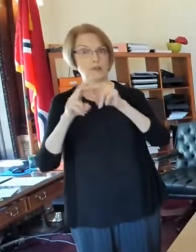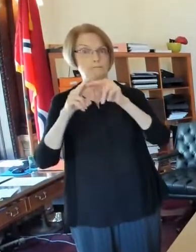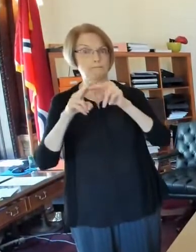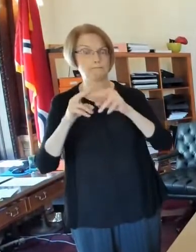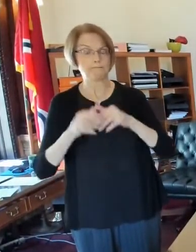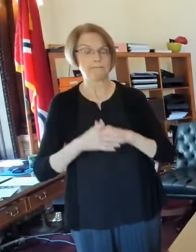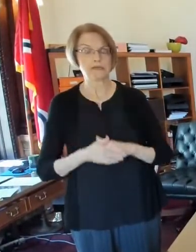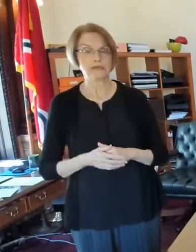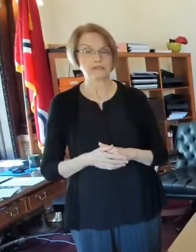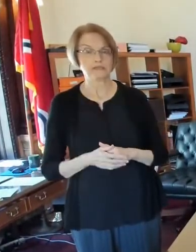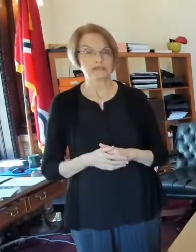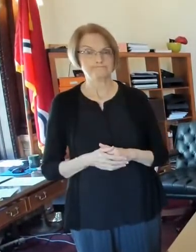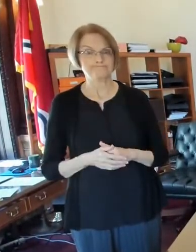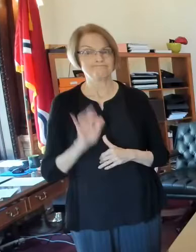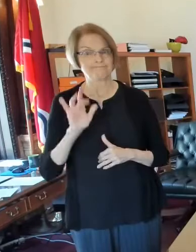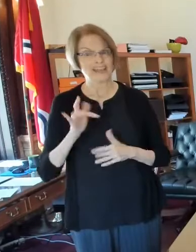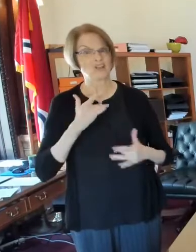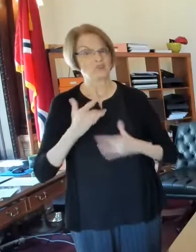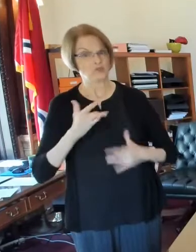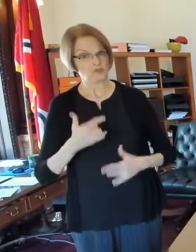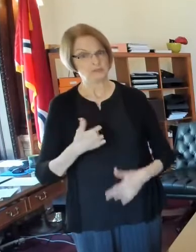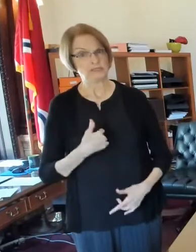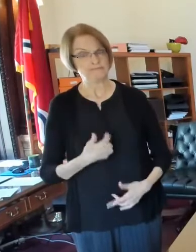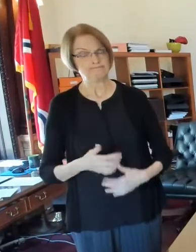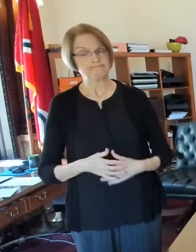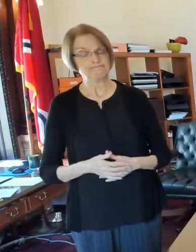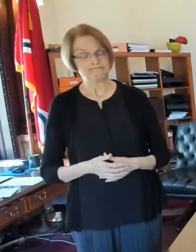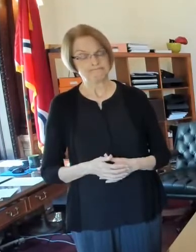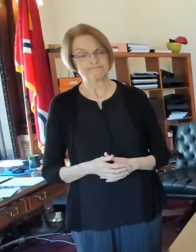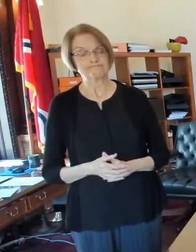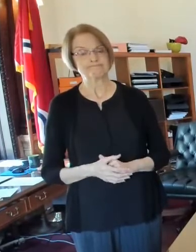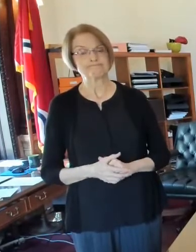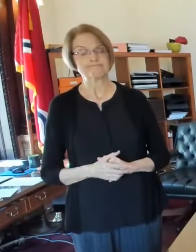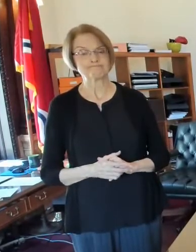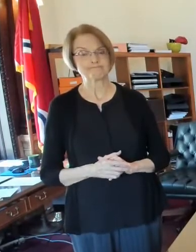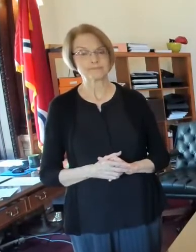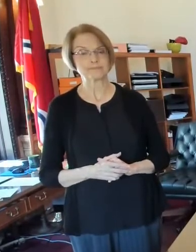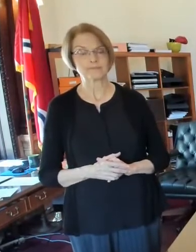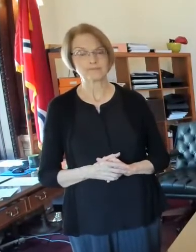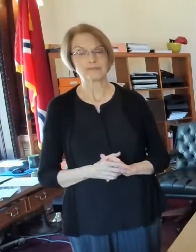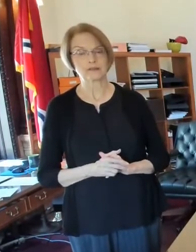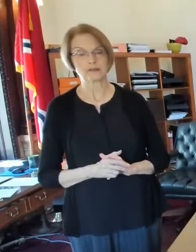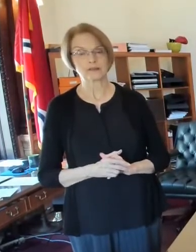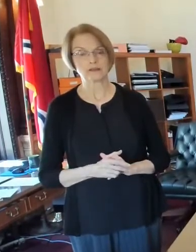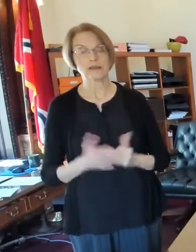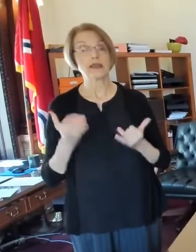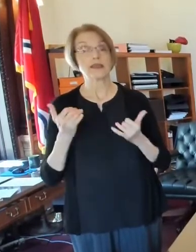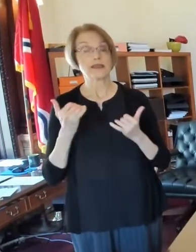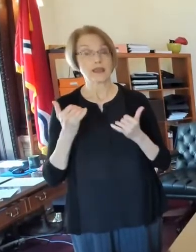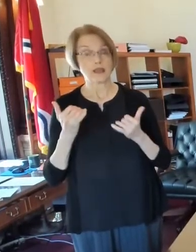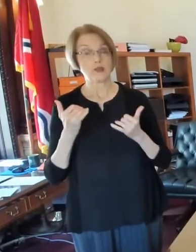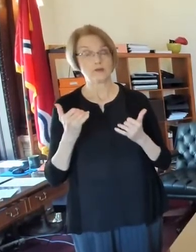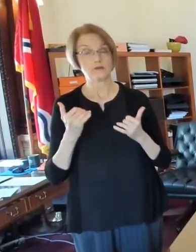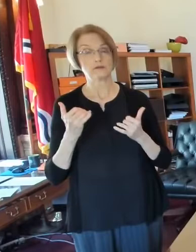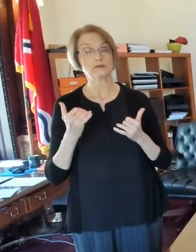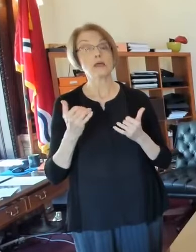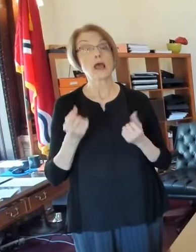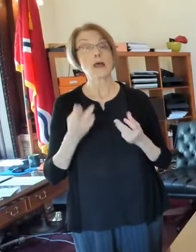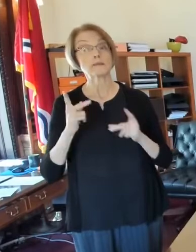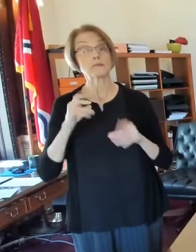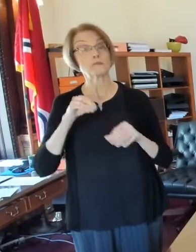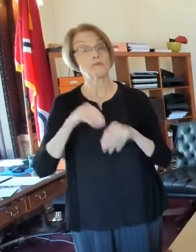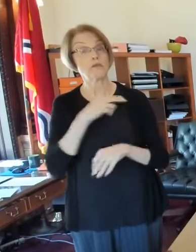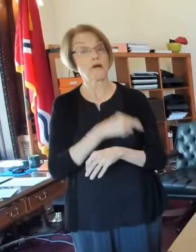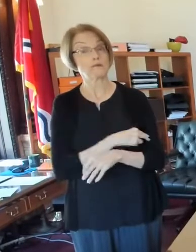that's concerning. Now looking at folks currently hospitalized.